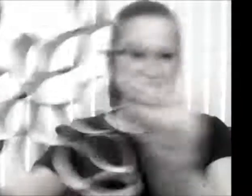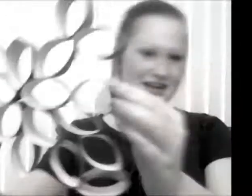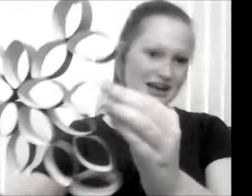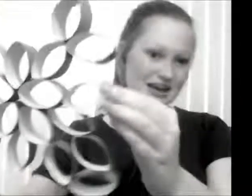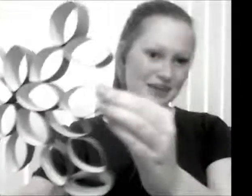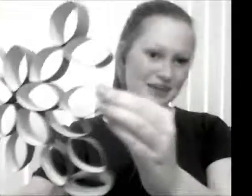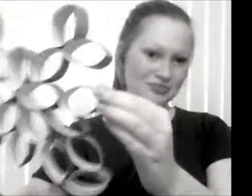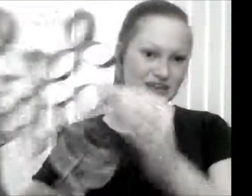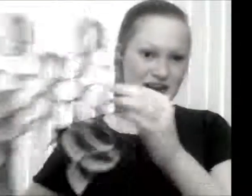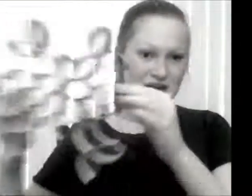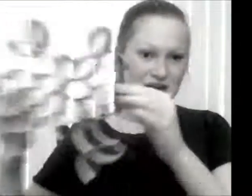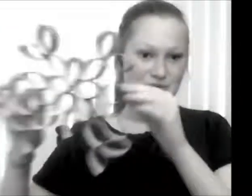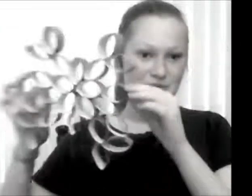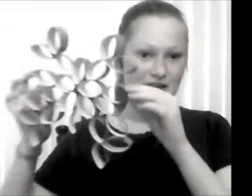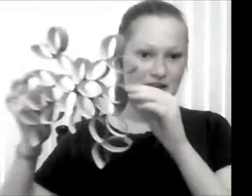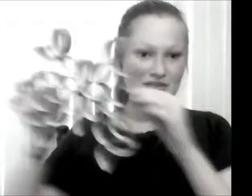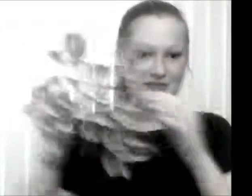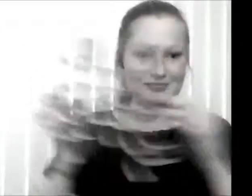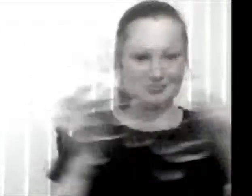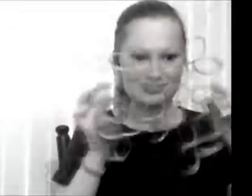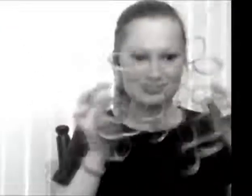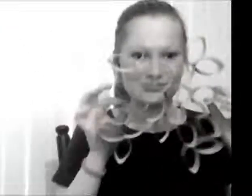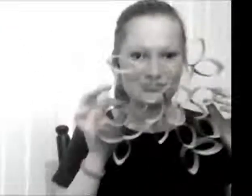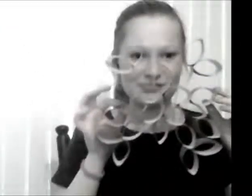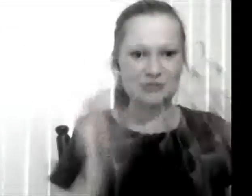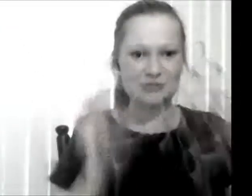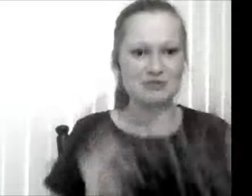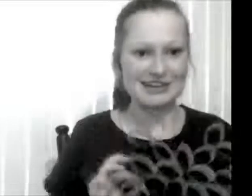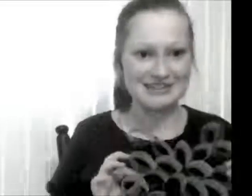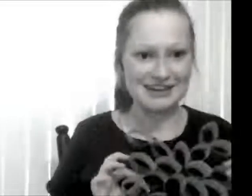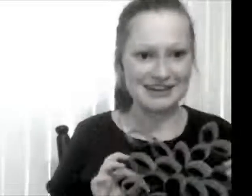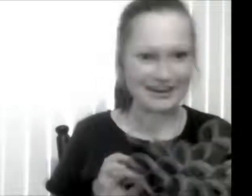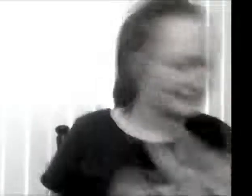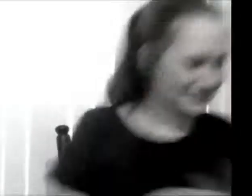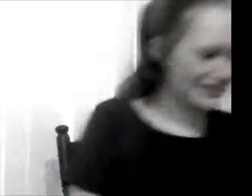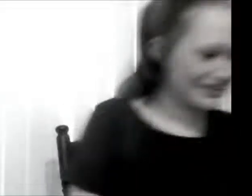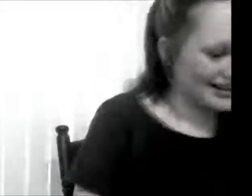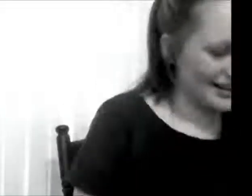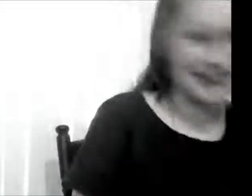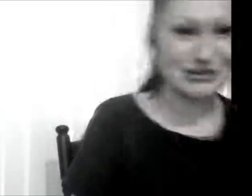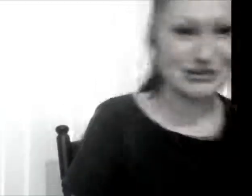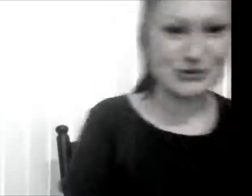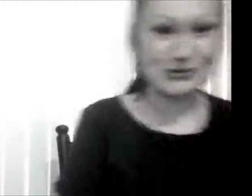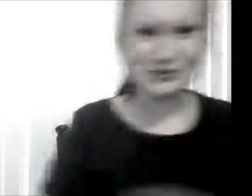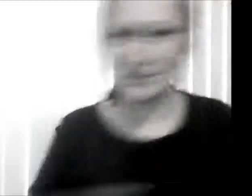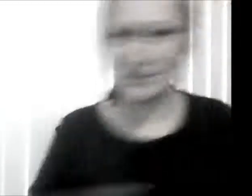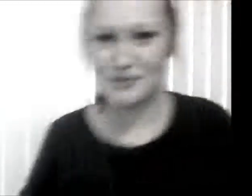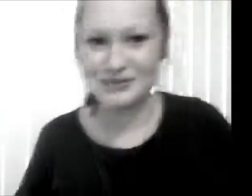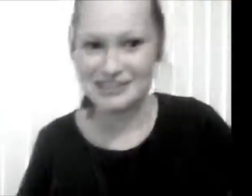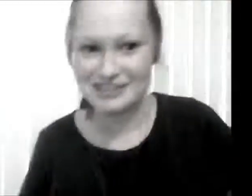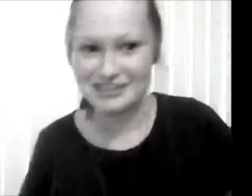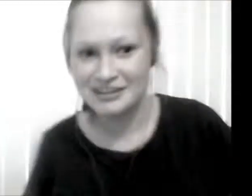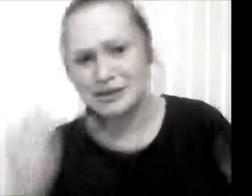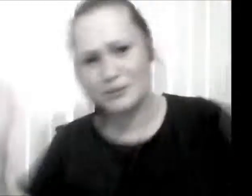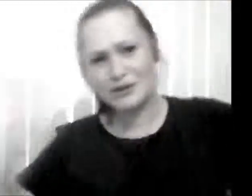um yeah I'm pretty proud of it. That was on my list today. That in school which I both did. Woo!